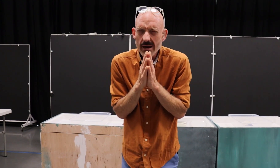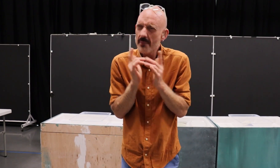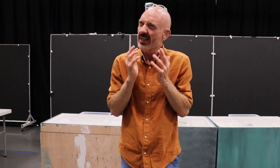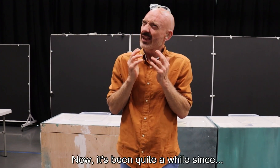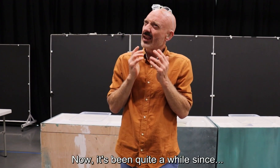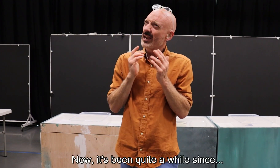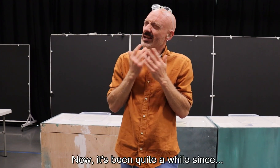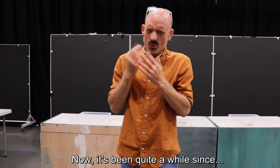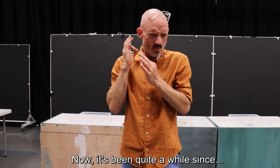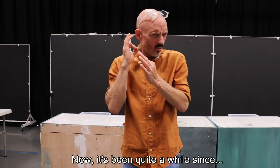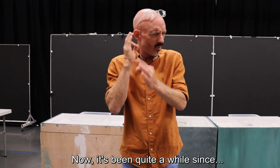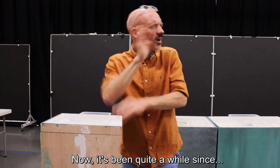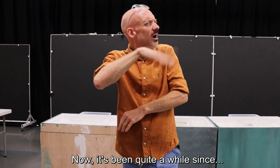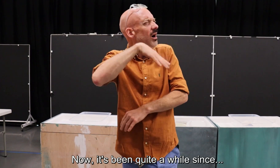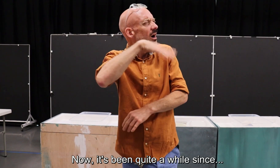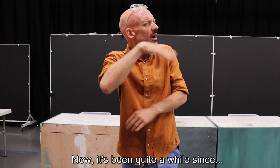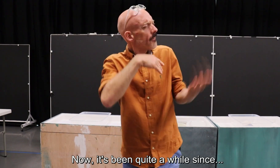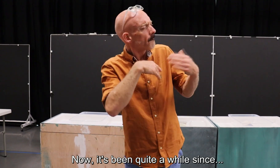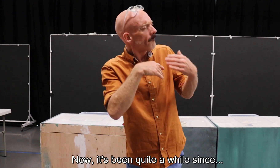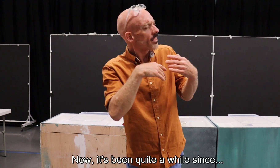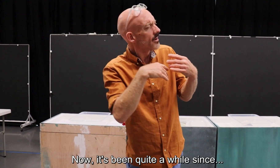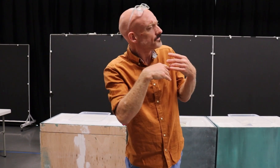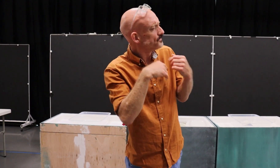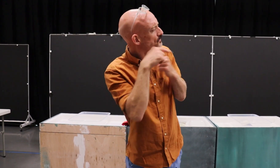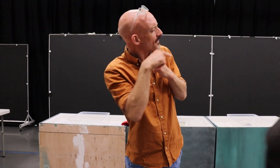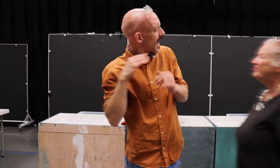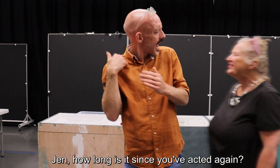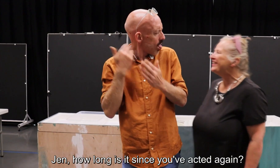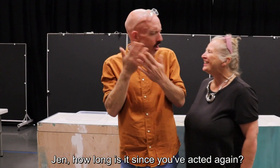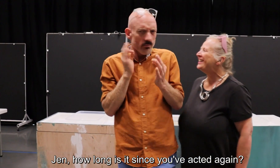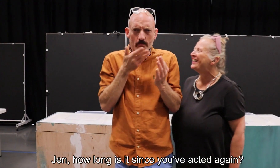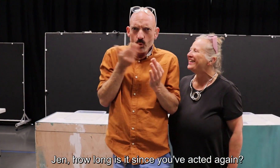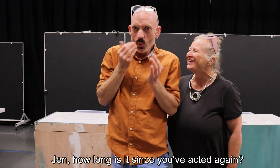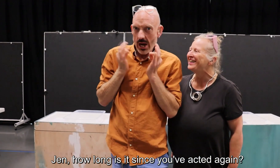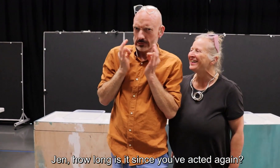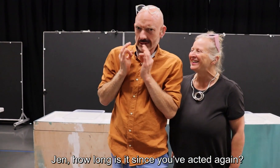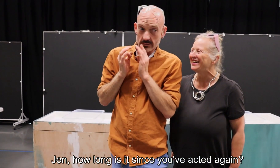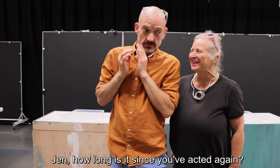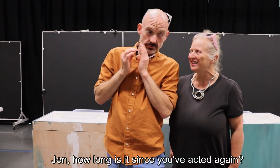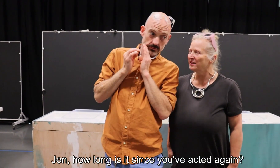Now, it's been quite a while since… Jen, how long is it since you've acted again?